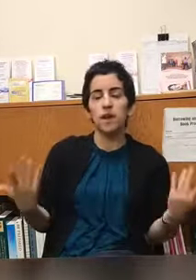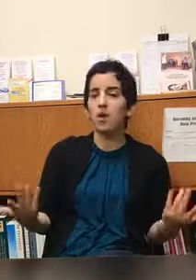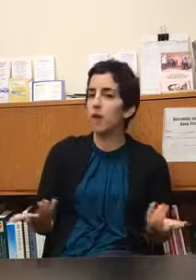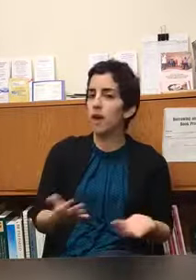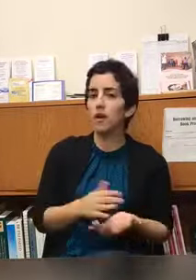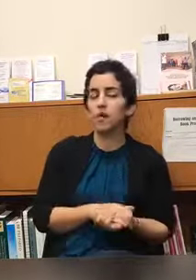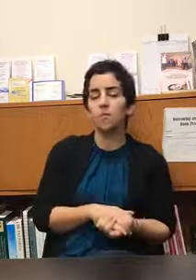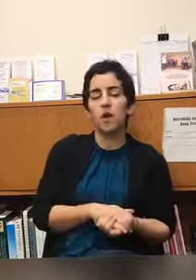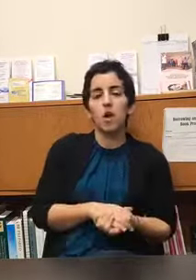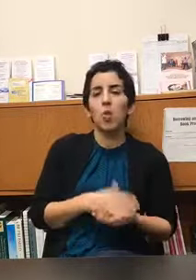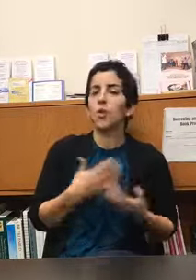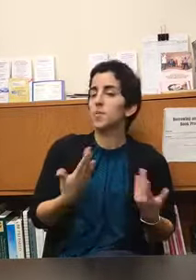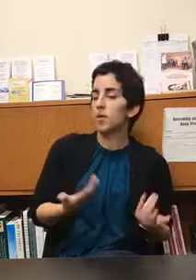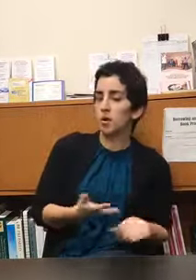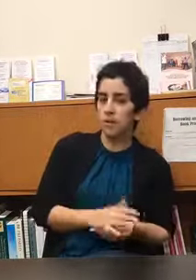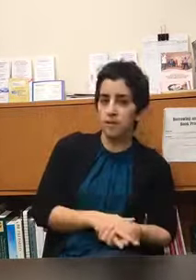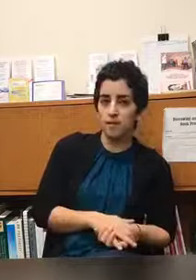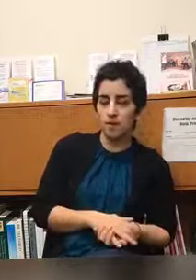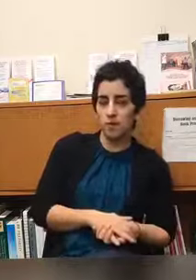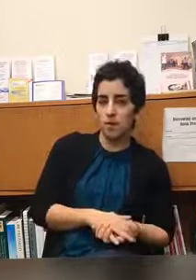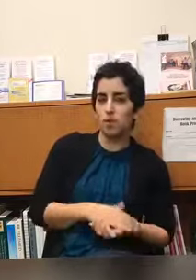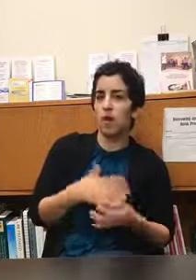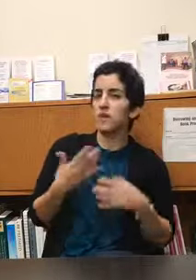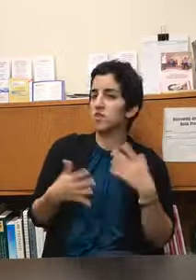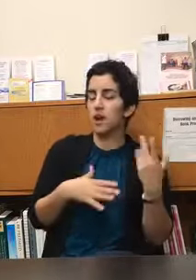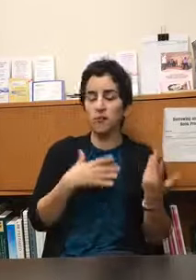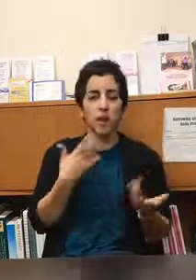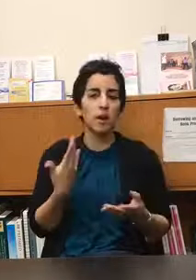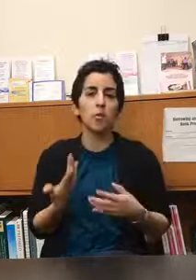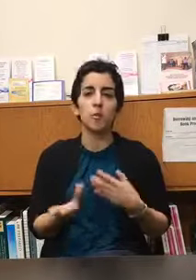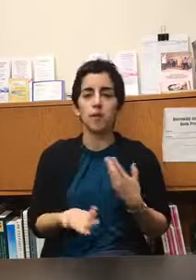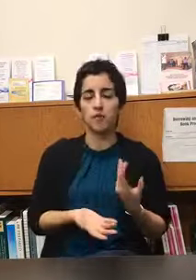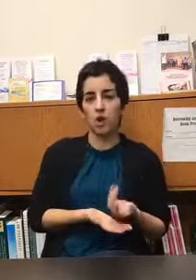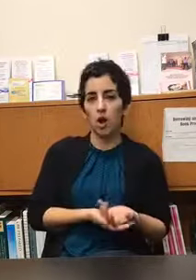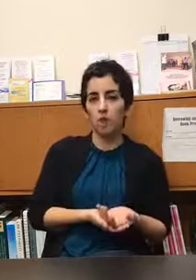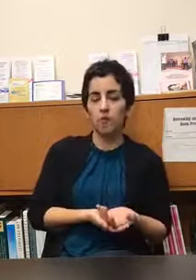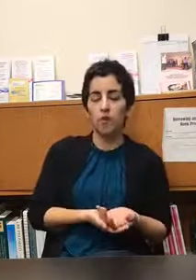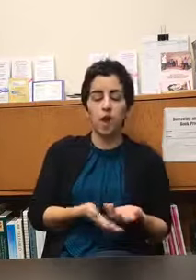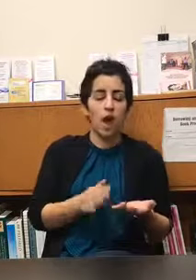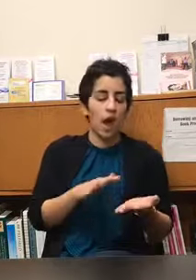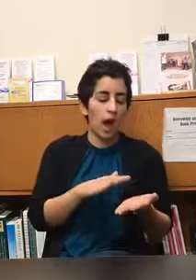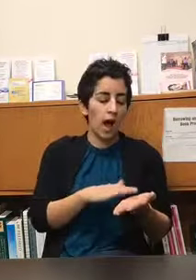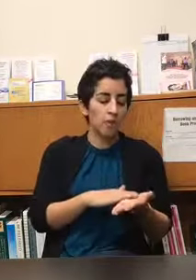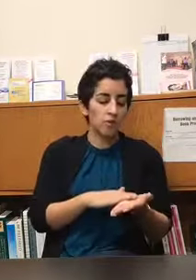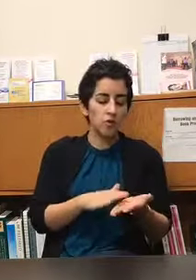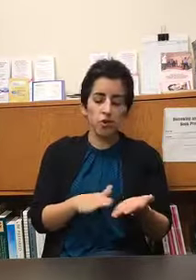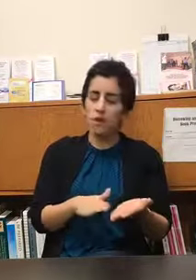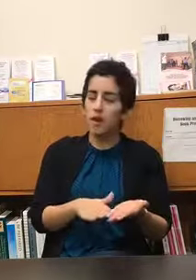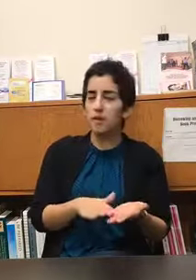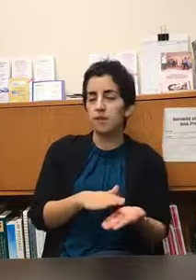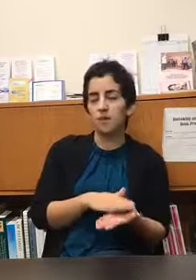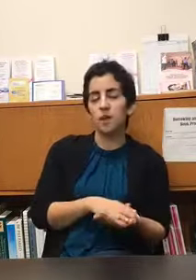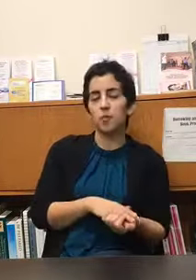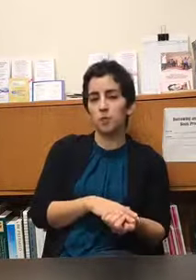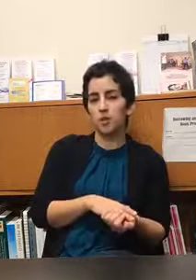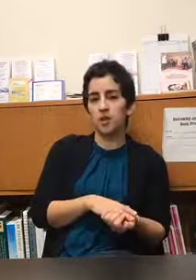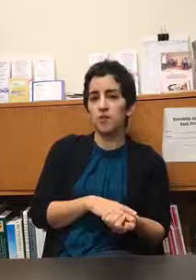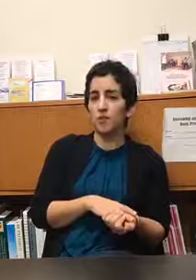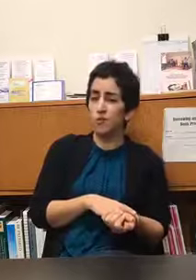okay what's been going on since last week right just kind of pick up where we left off certain clients that develop routines first